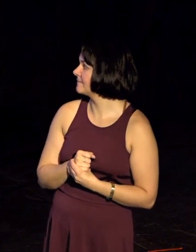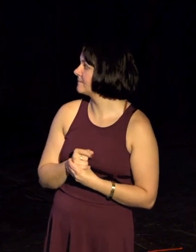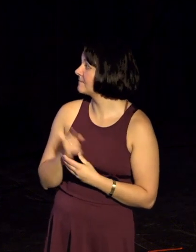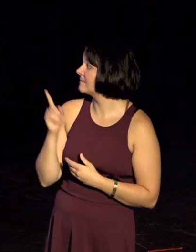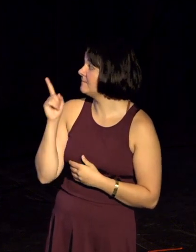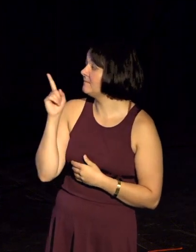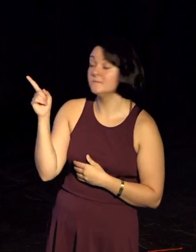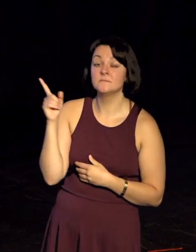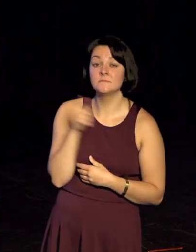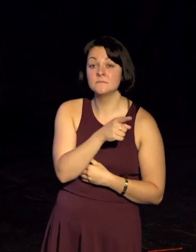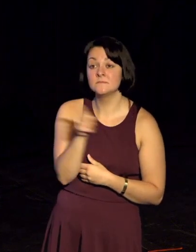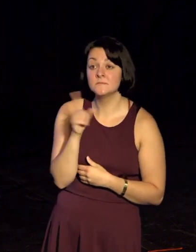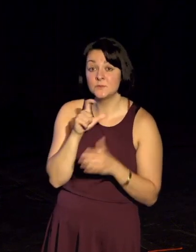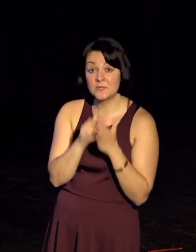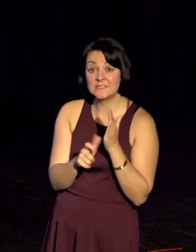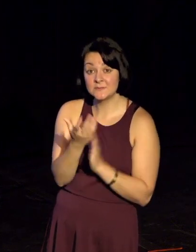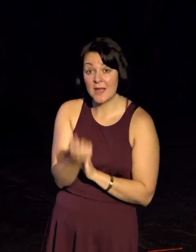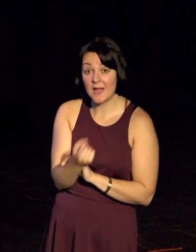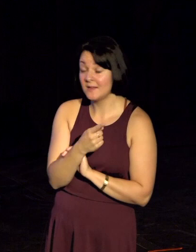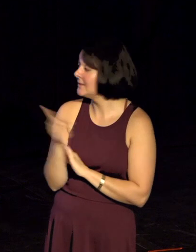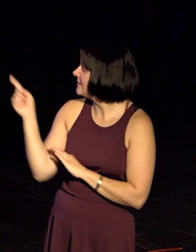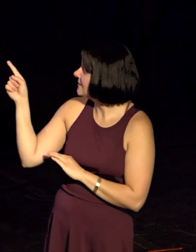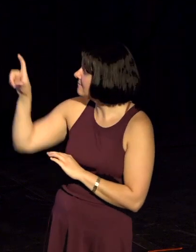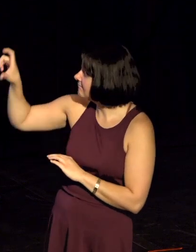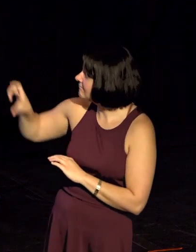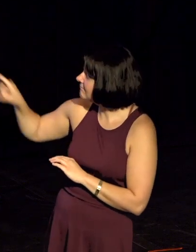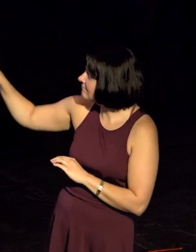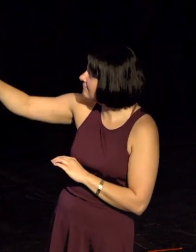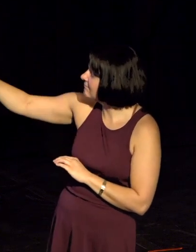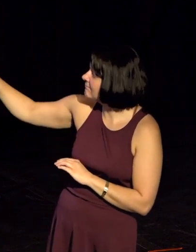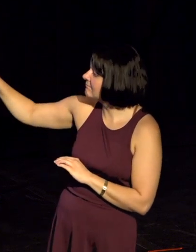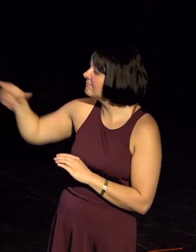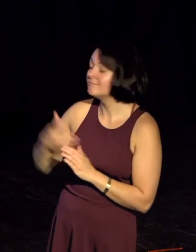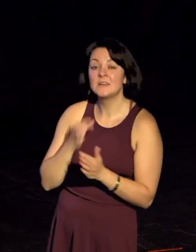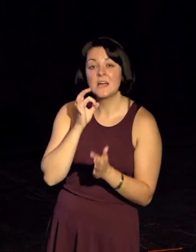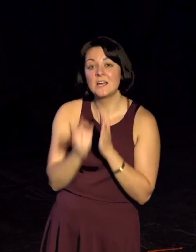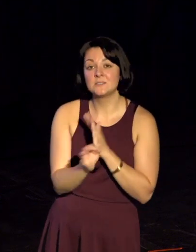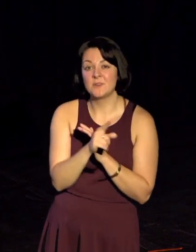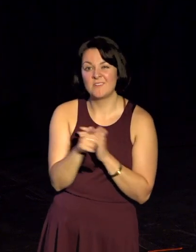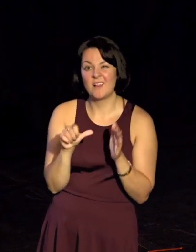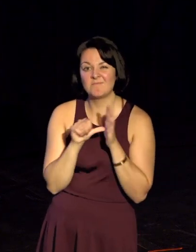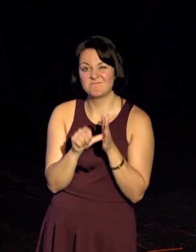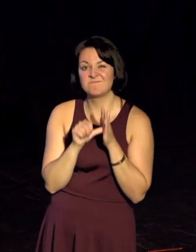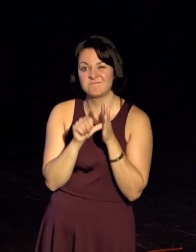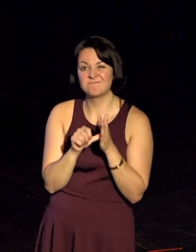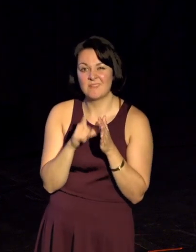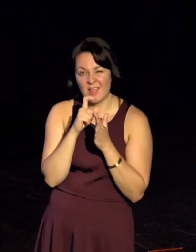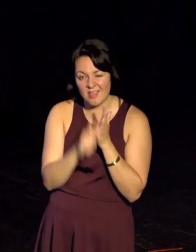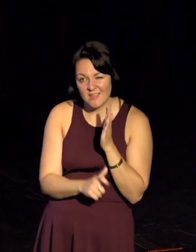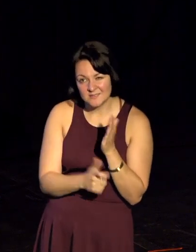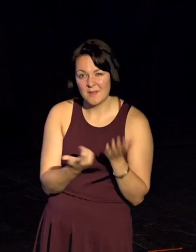Those without disabilities, this is going to be much harder, especially going to be hard for those people who pass as not having a disability.